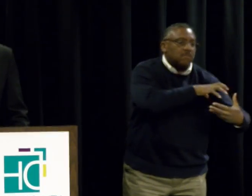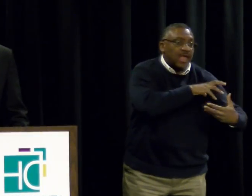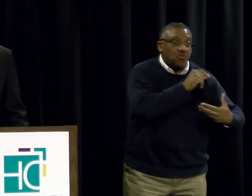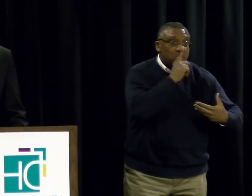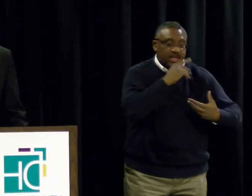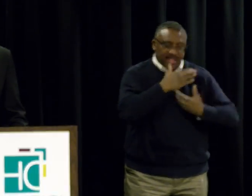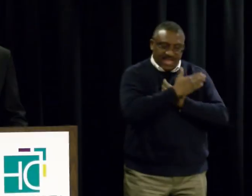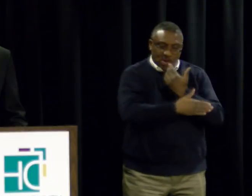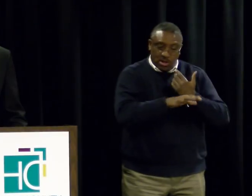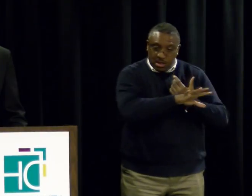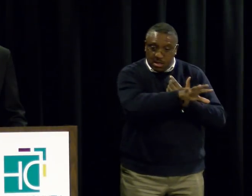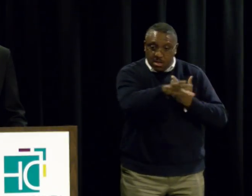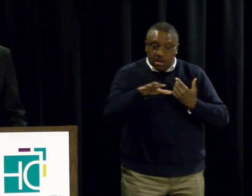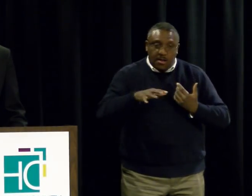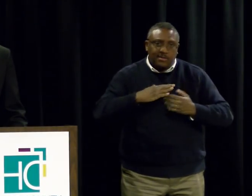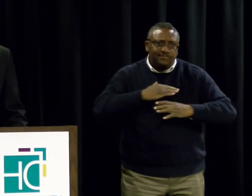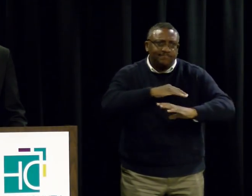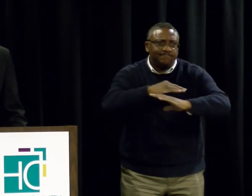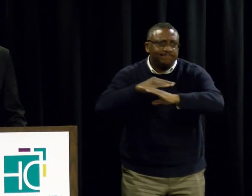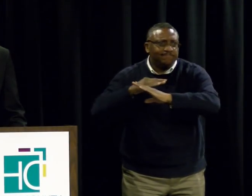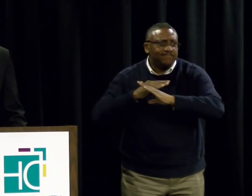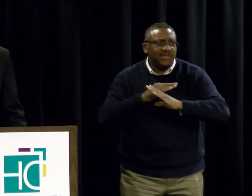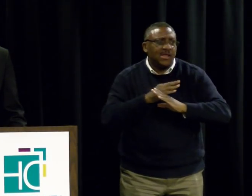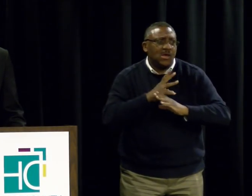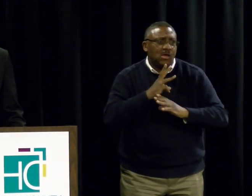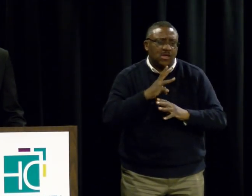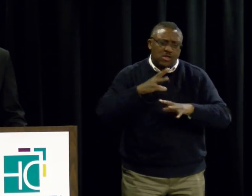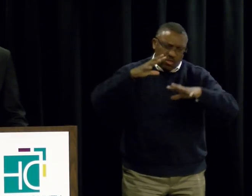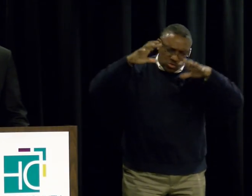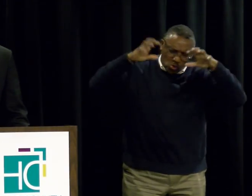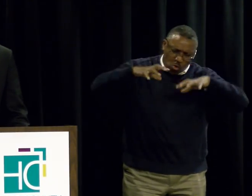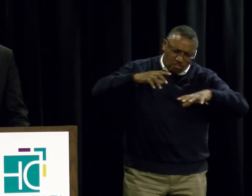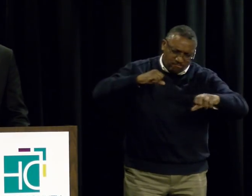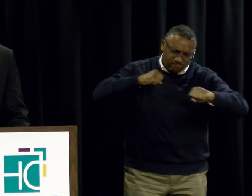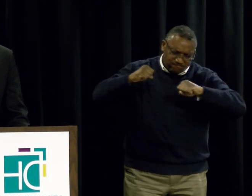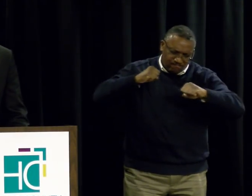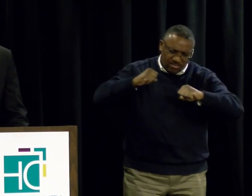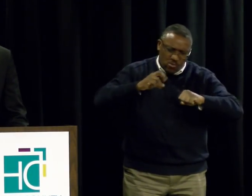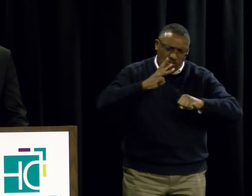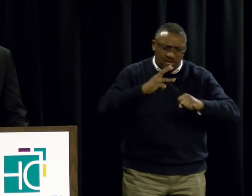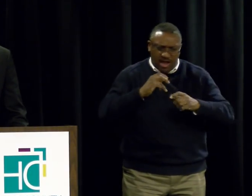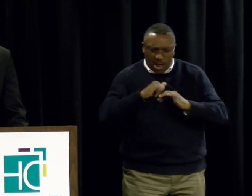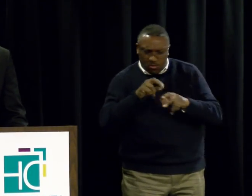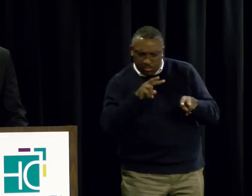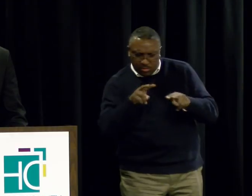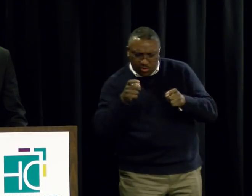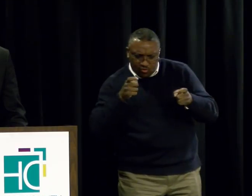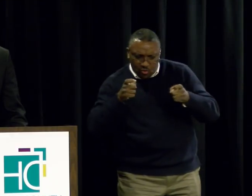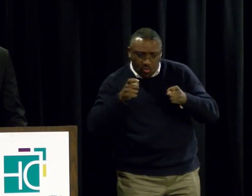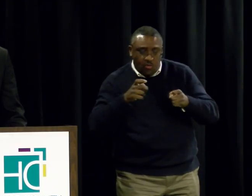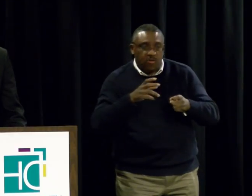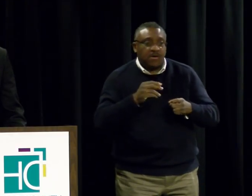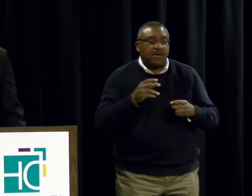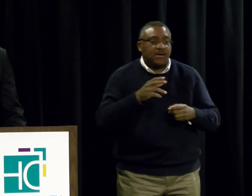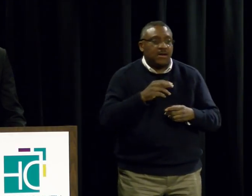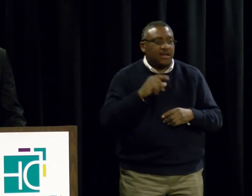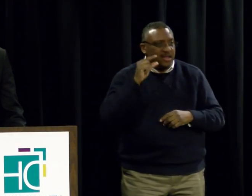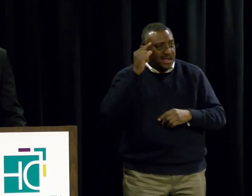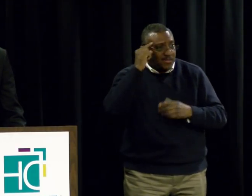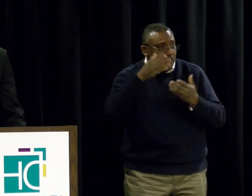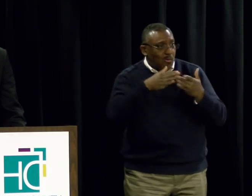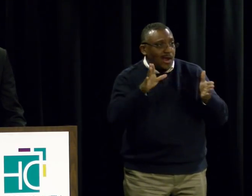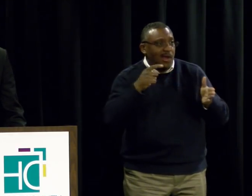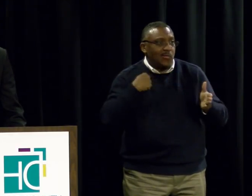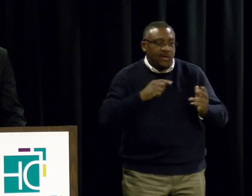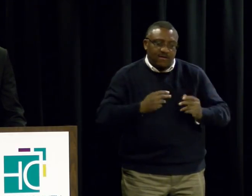From stormwater management to embracing the most sustainable practices of government, we have a sense of urgency to